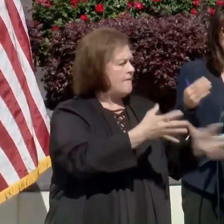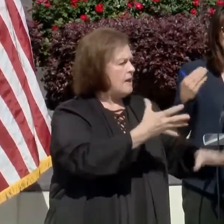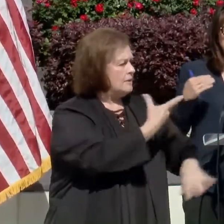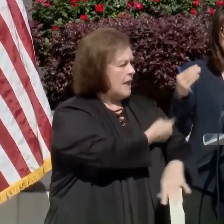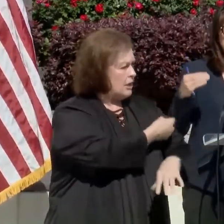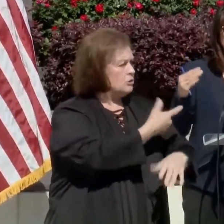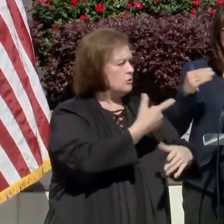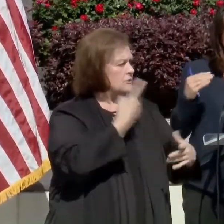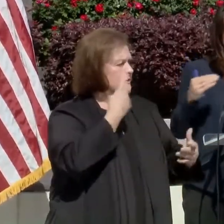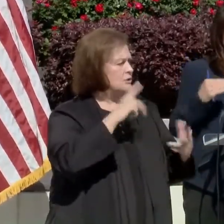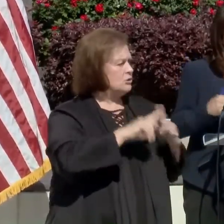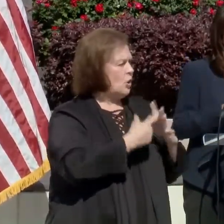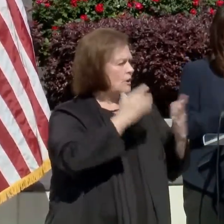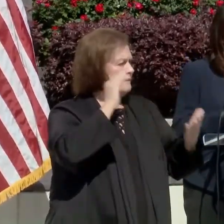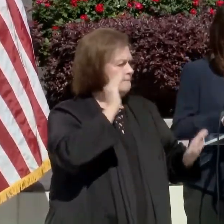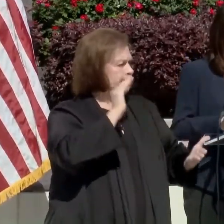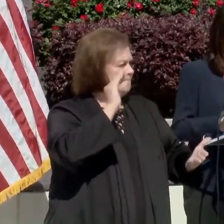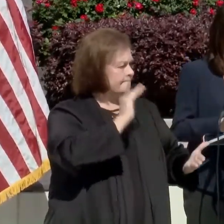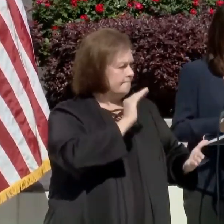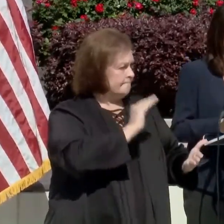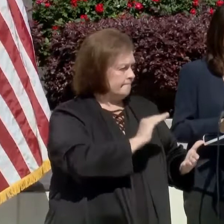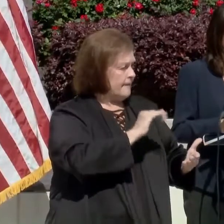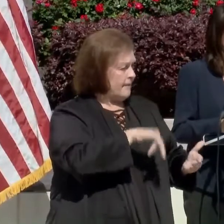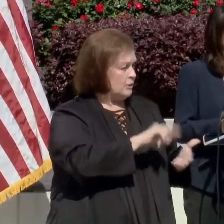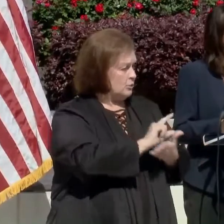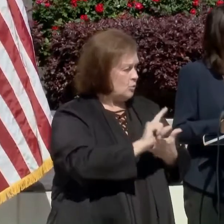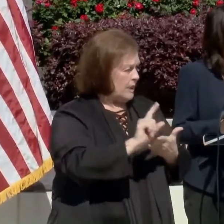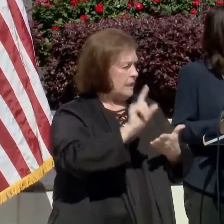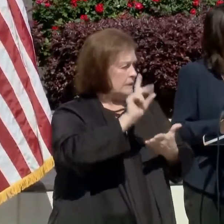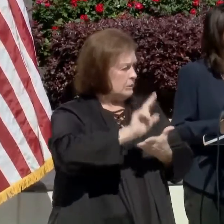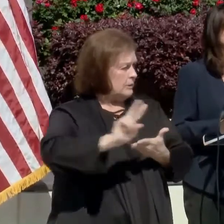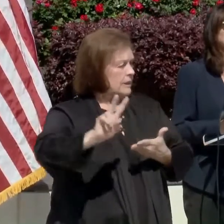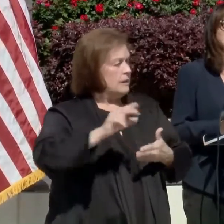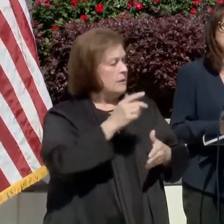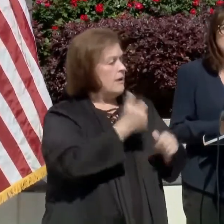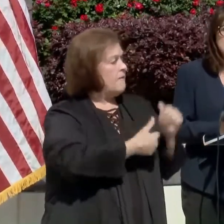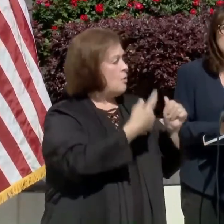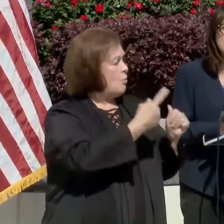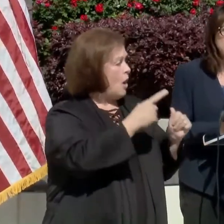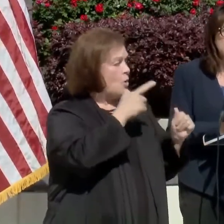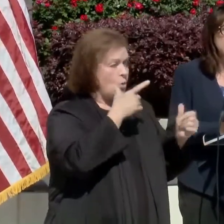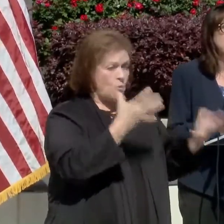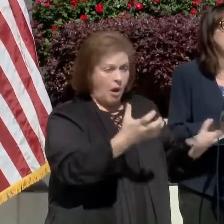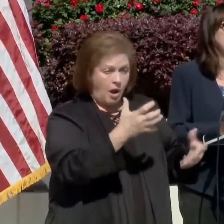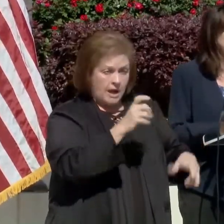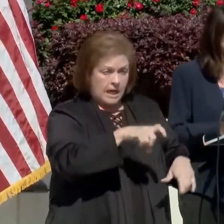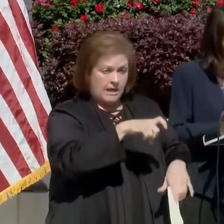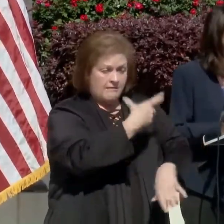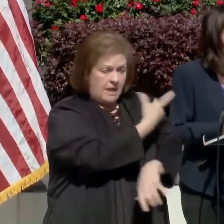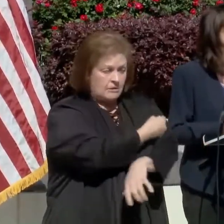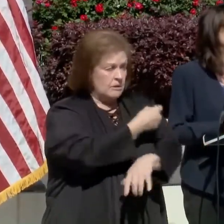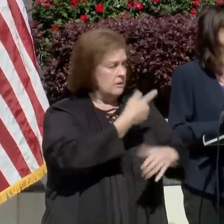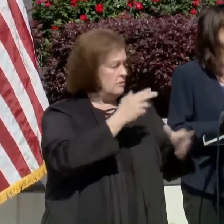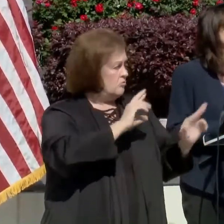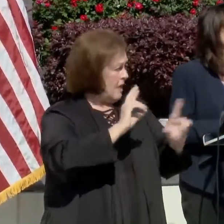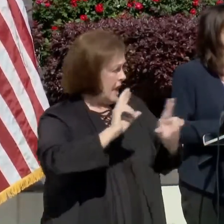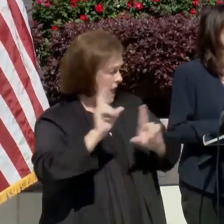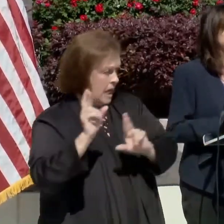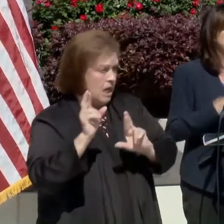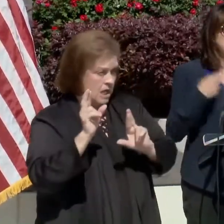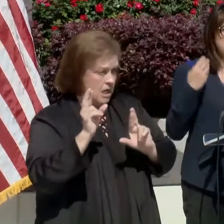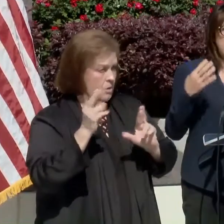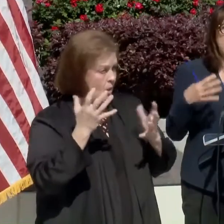diminish and we will see that start to diminish over this week and the next week. So everybody who was really searching to get a vaccine waiting for their turn,